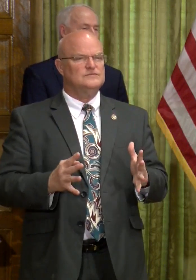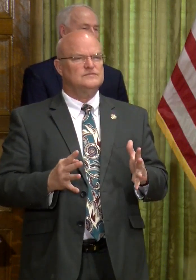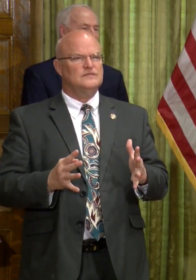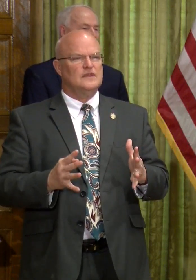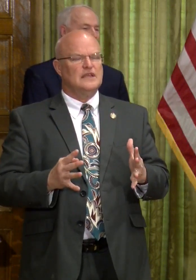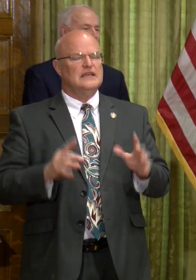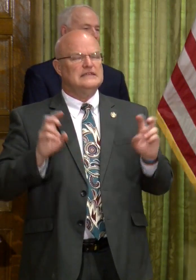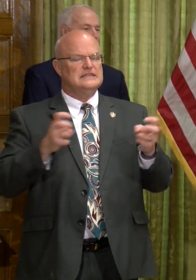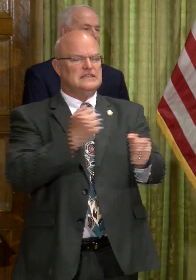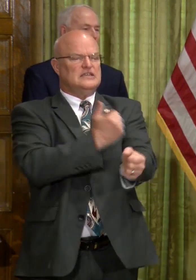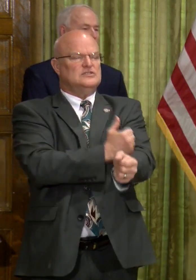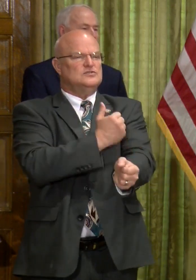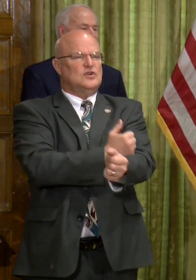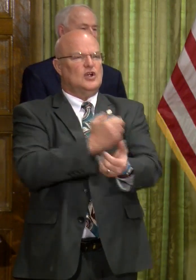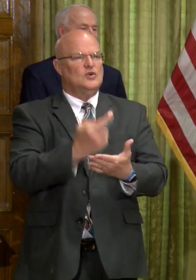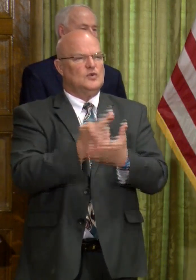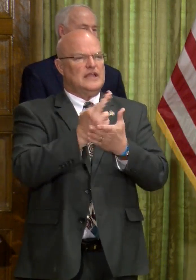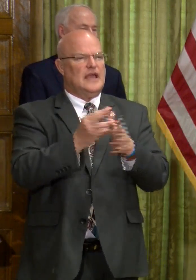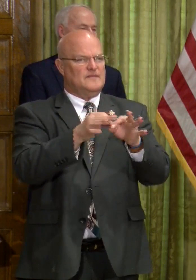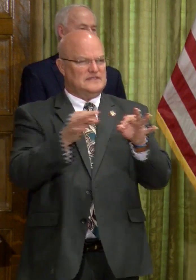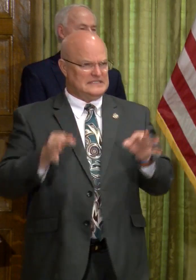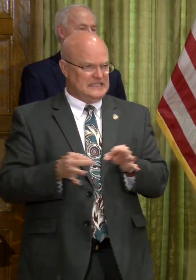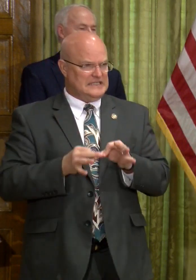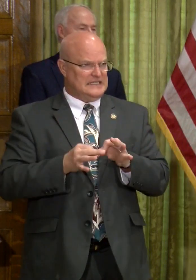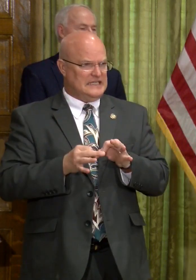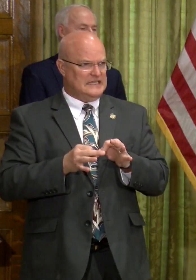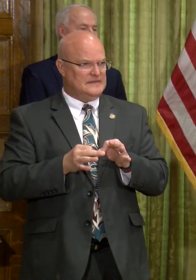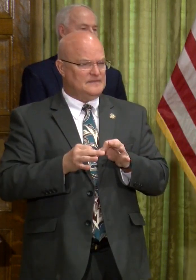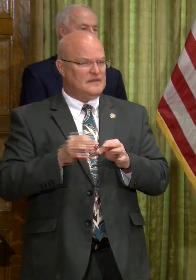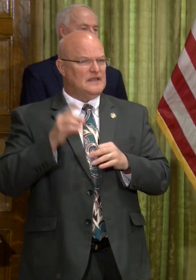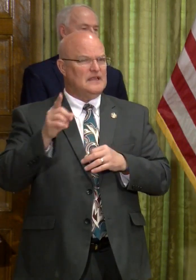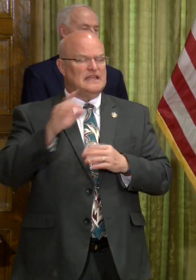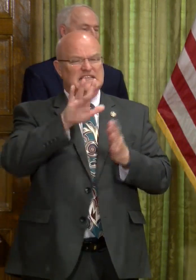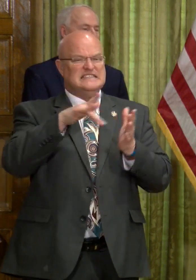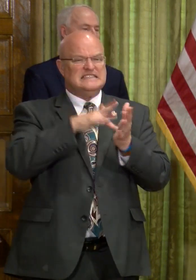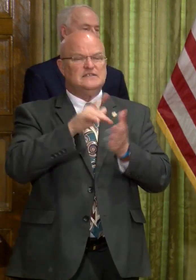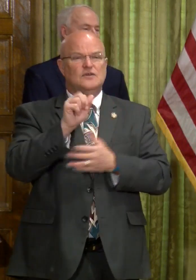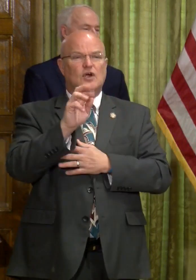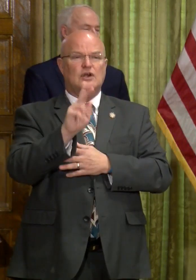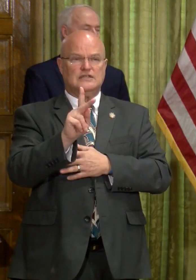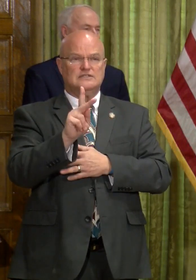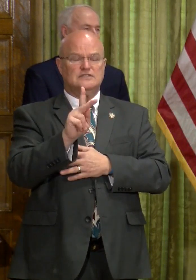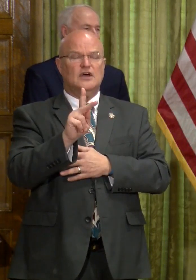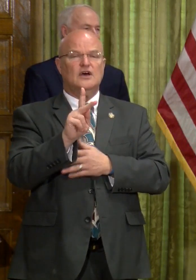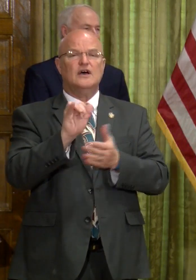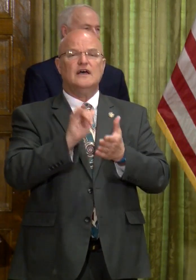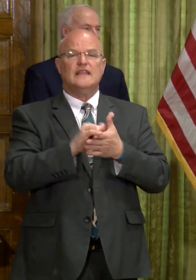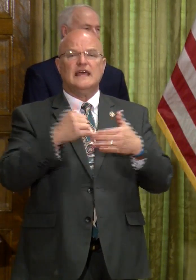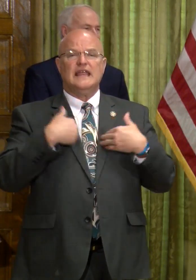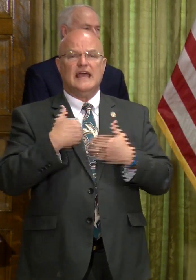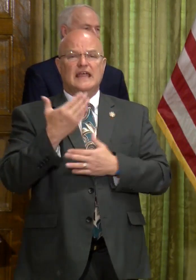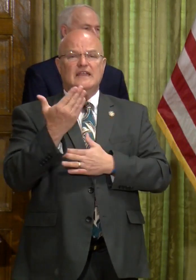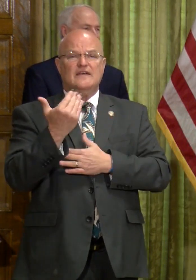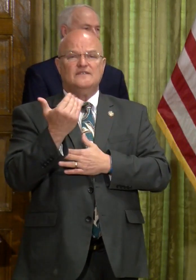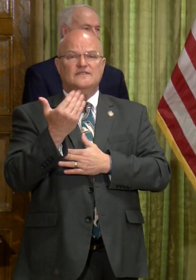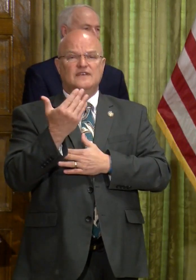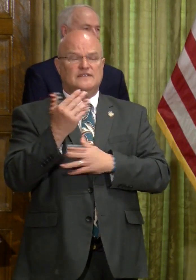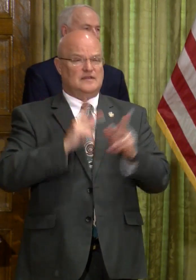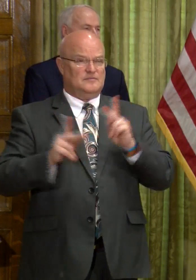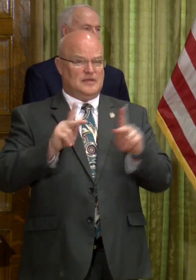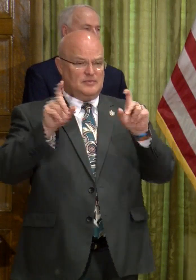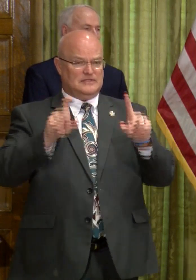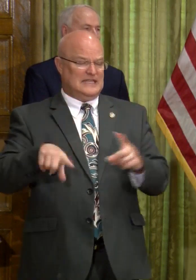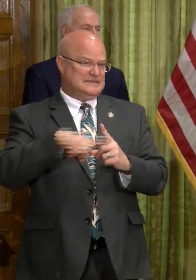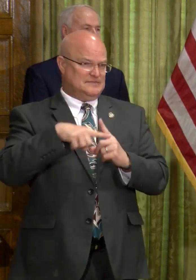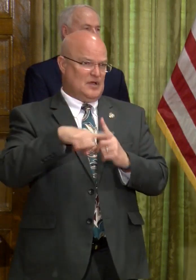rehab treatment facility in central Arkansas that had 15 residents